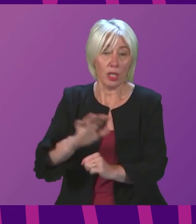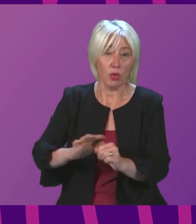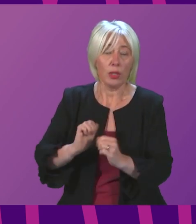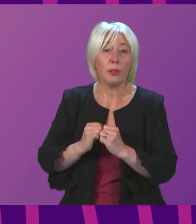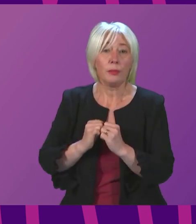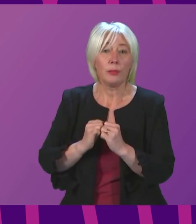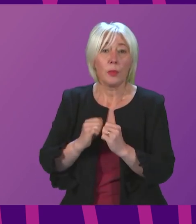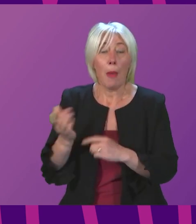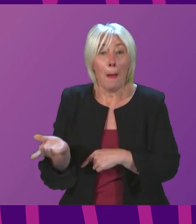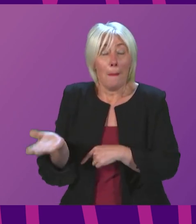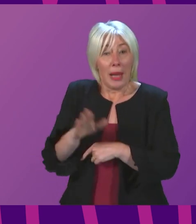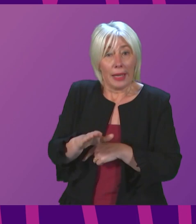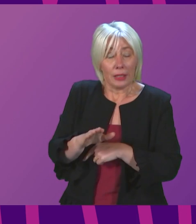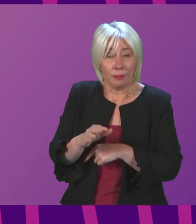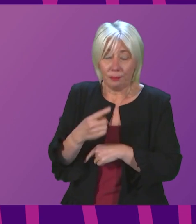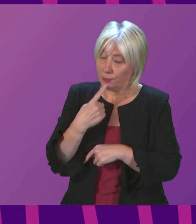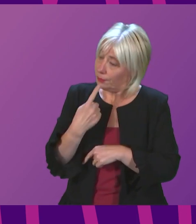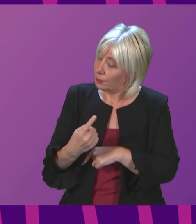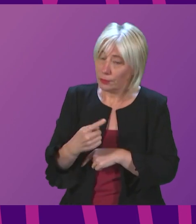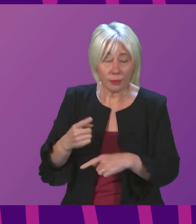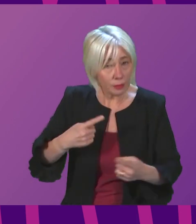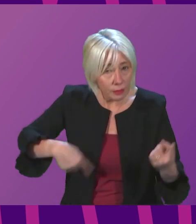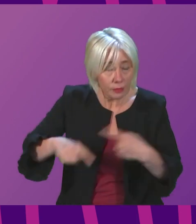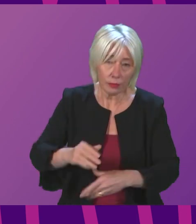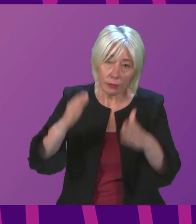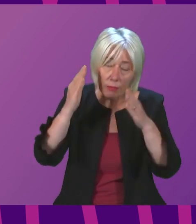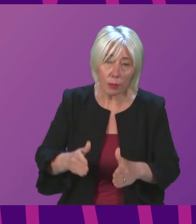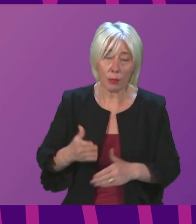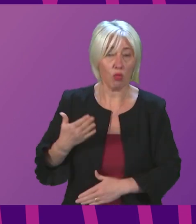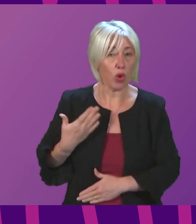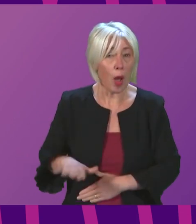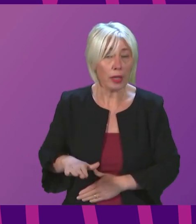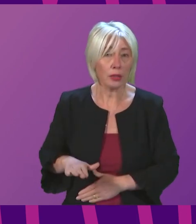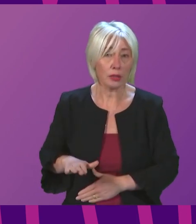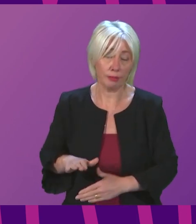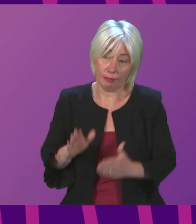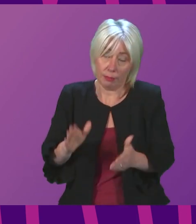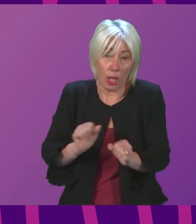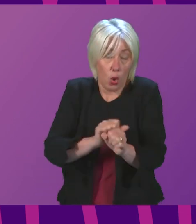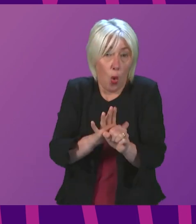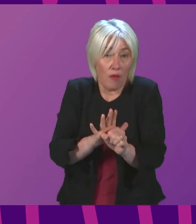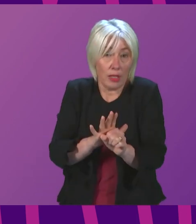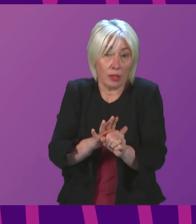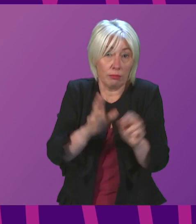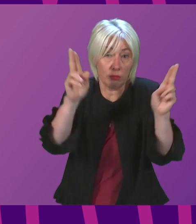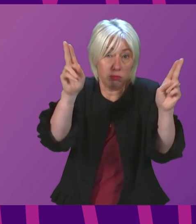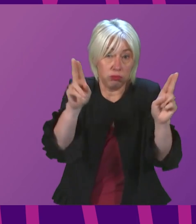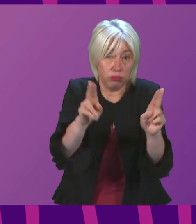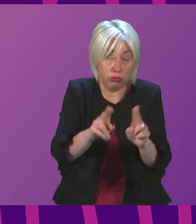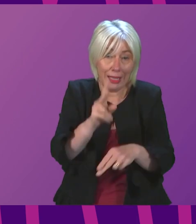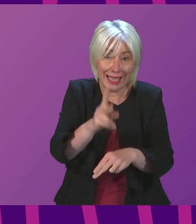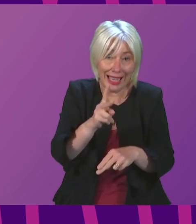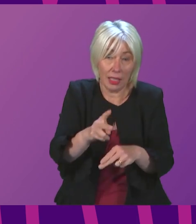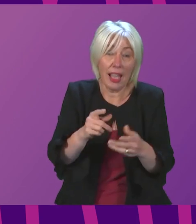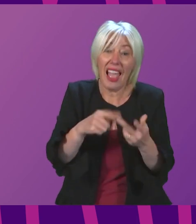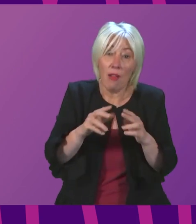I come back to the point. We must, all of us, do what is required to get COVID cases on a downward path again, because as